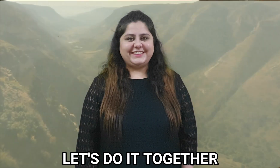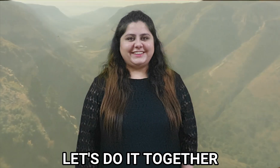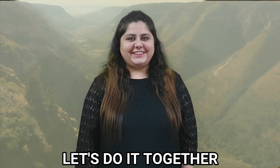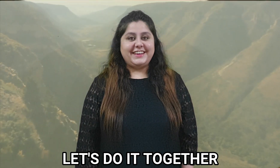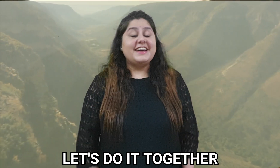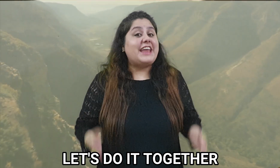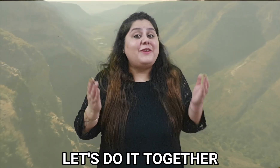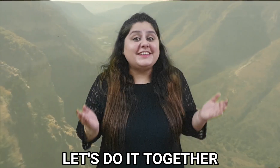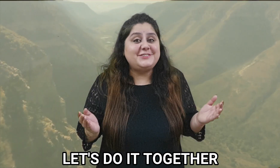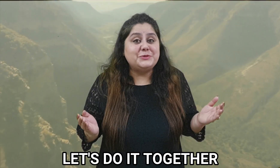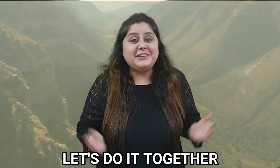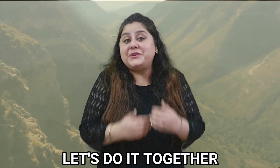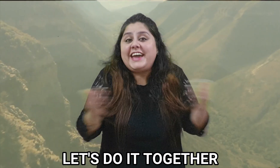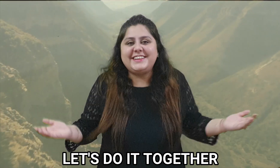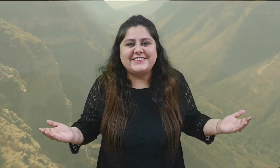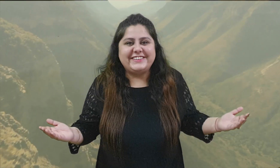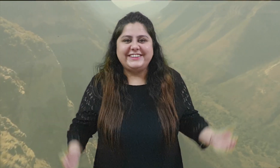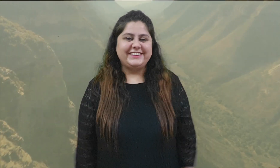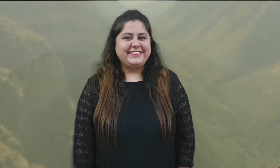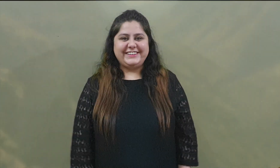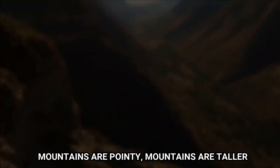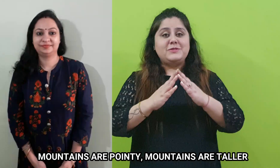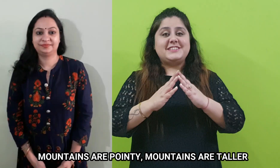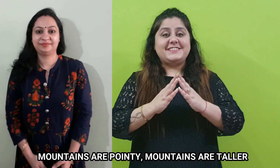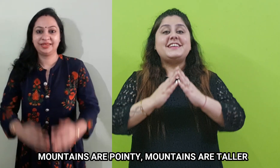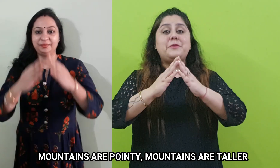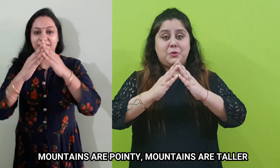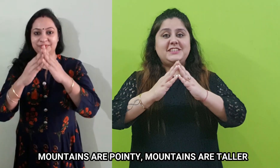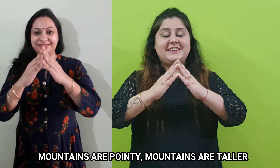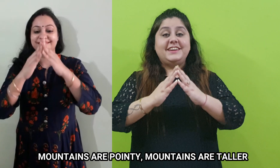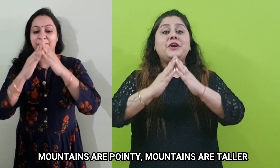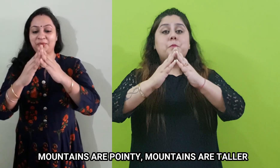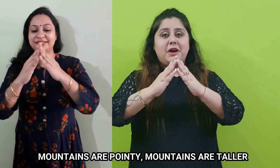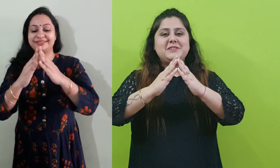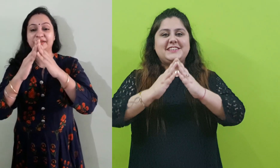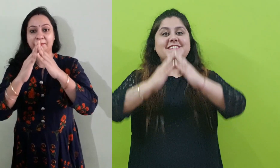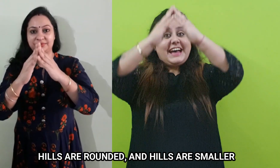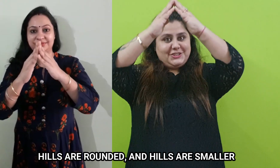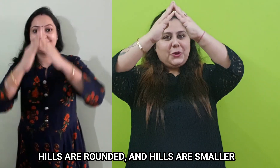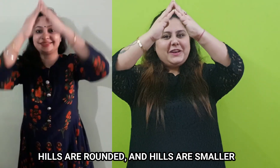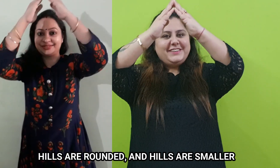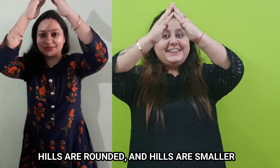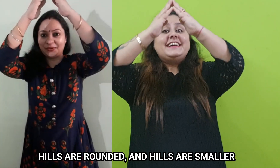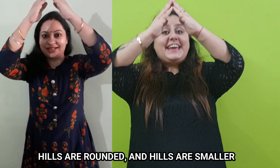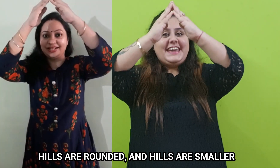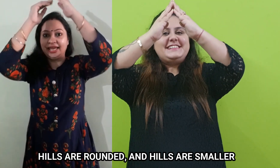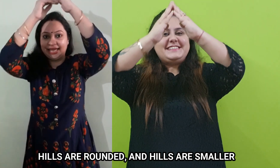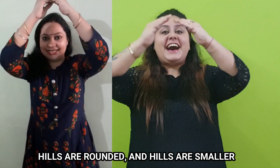Now let's do it together. Mountains are pointy. Mountains are taller. Hills